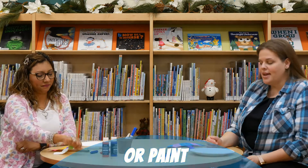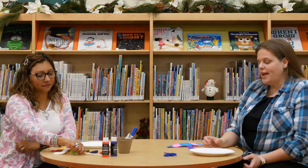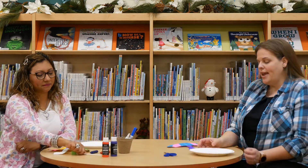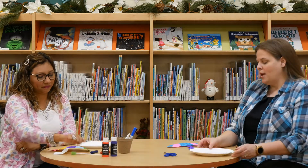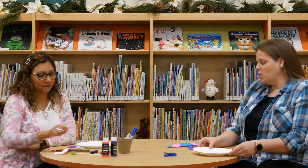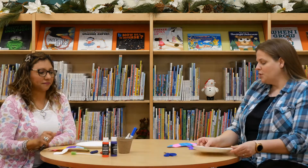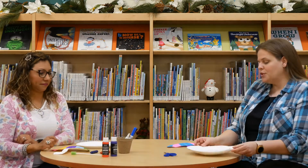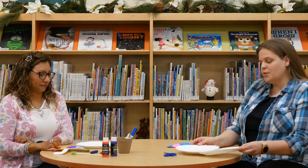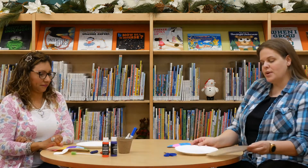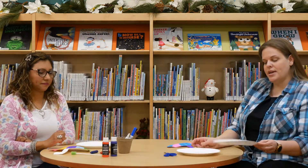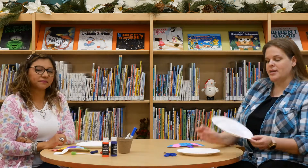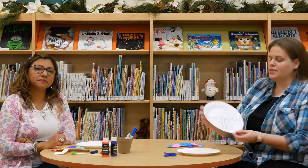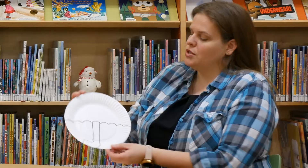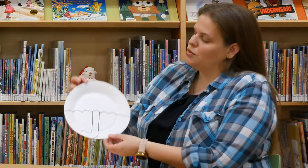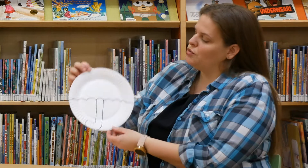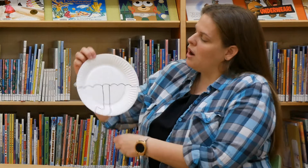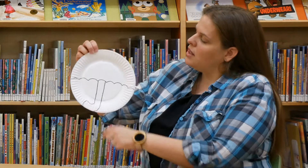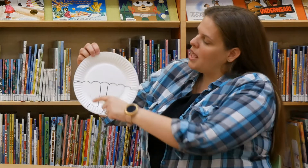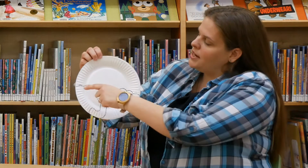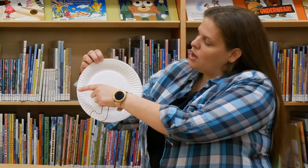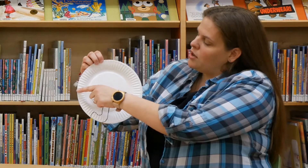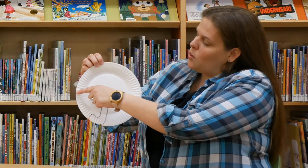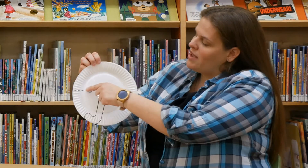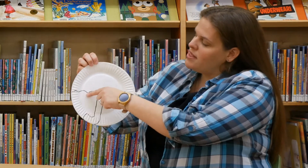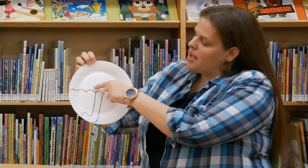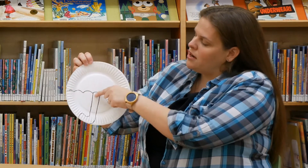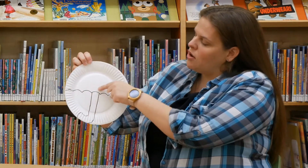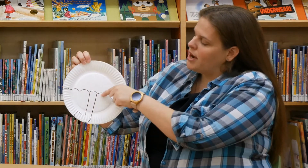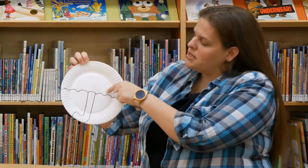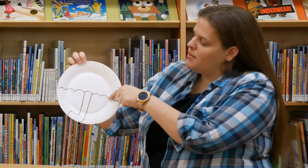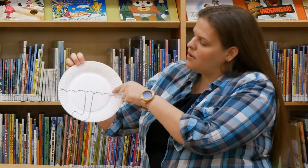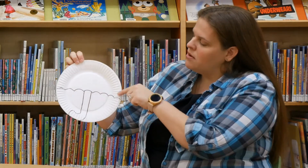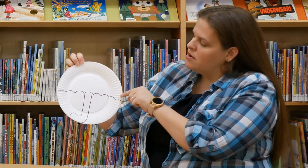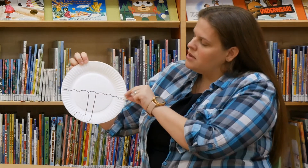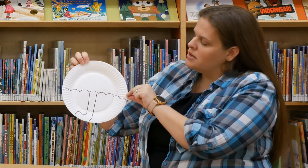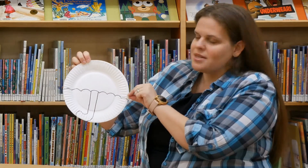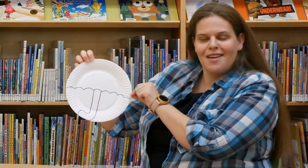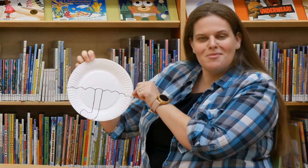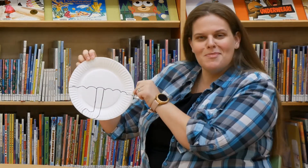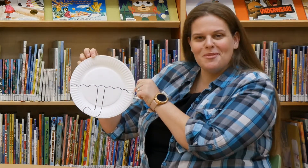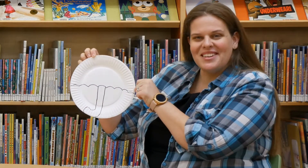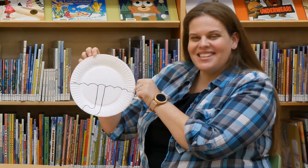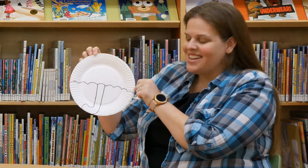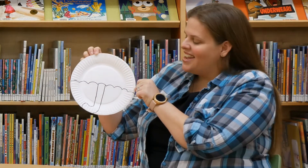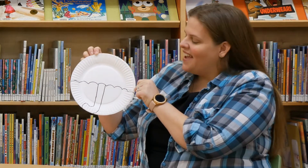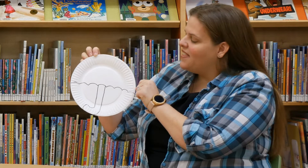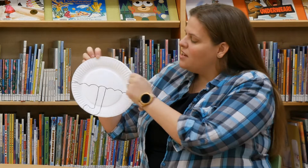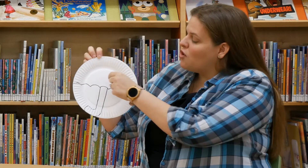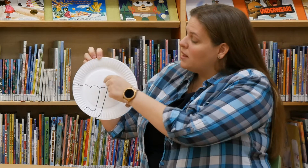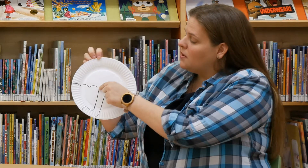And what you'll do is you'll draw a line, a wavy line, across the middle. It doesn't have to be perfect. And then draw a little